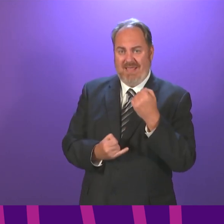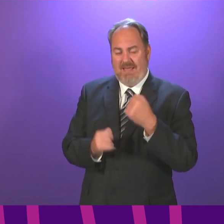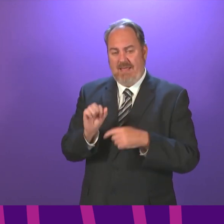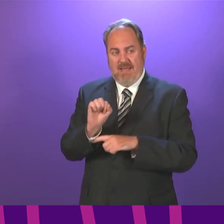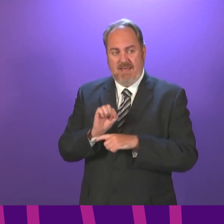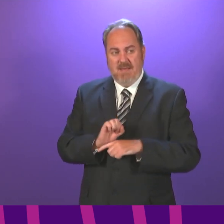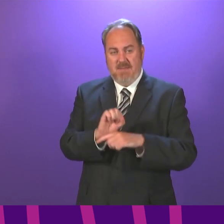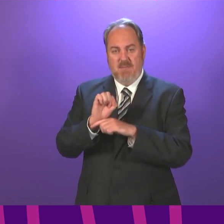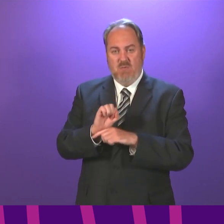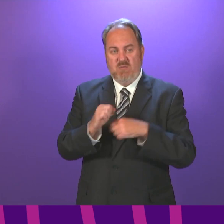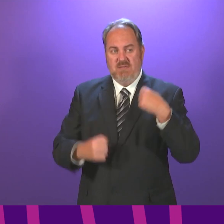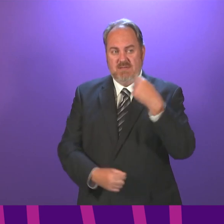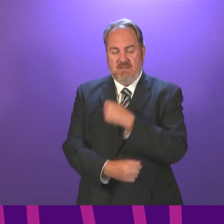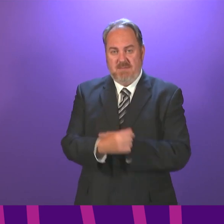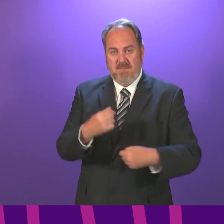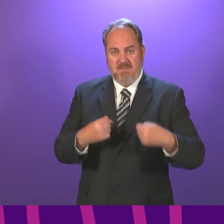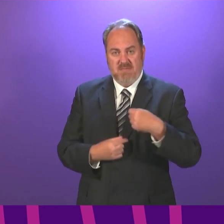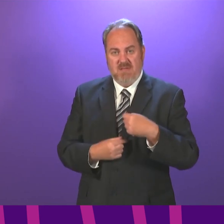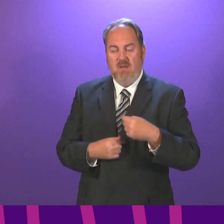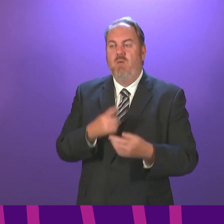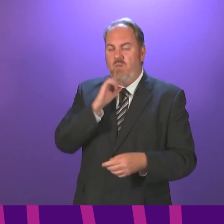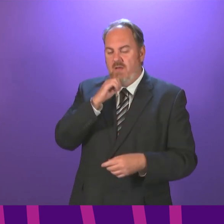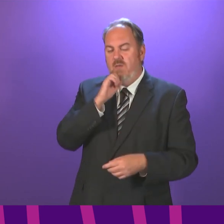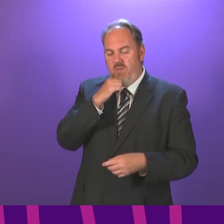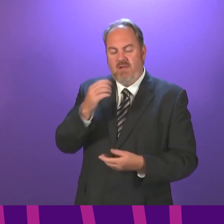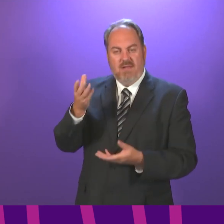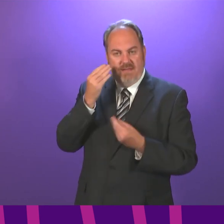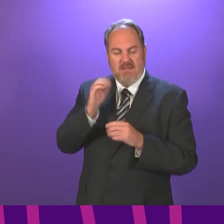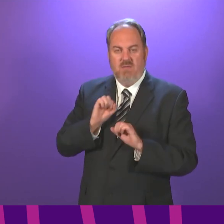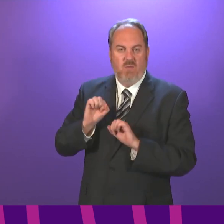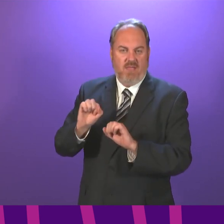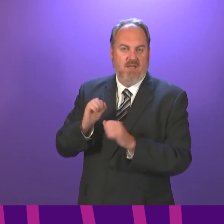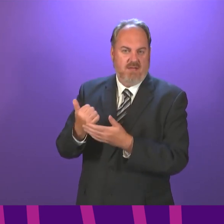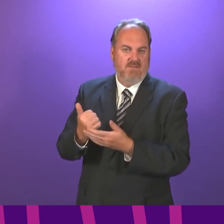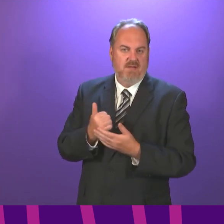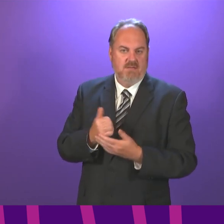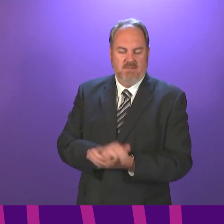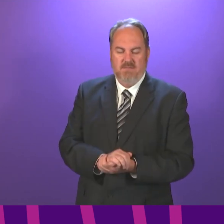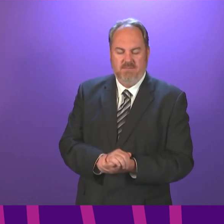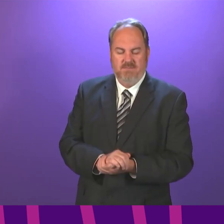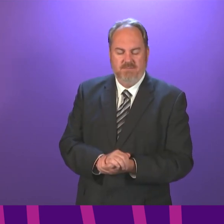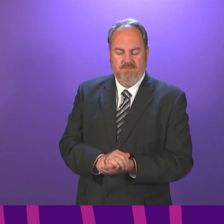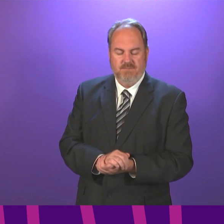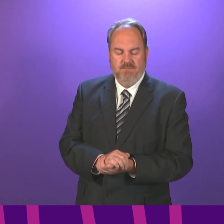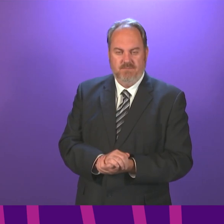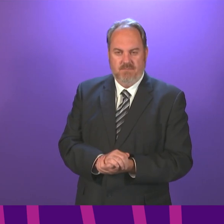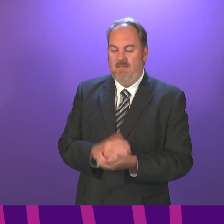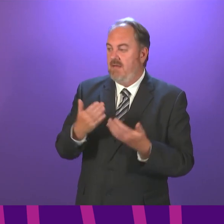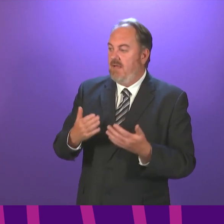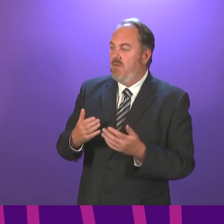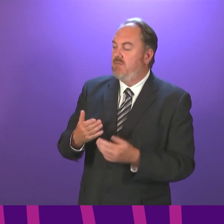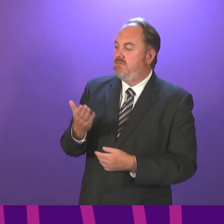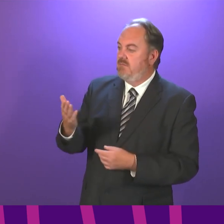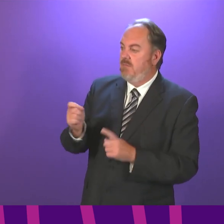As we understand more about that, the advice and guidance that give will be updated. Paul O'Kain, be followed by Gordon